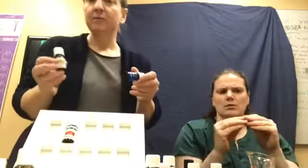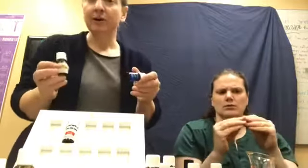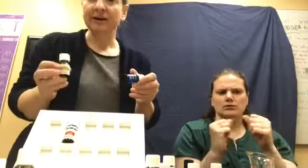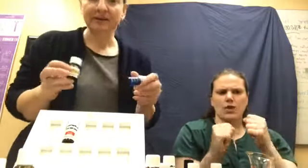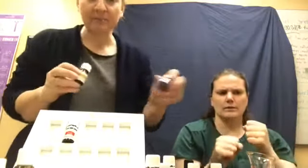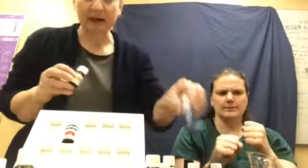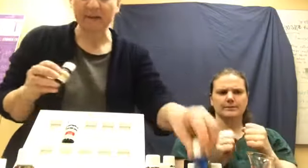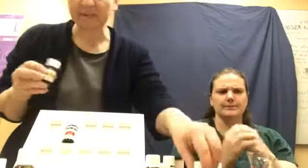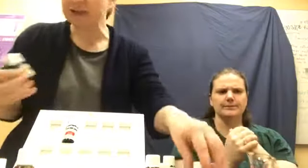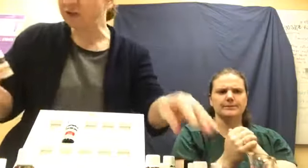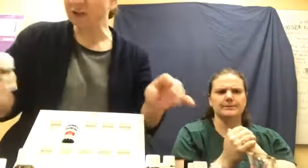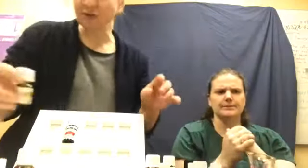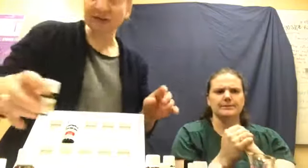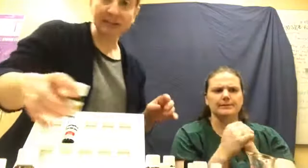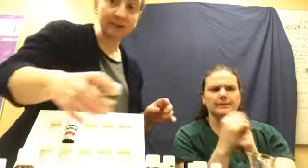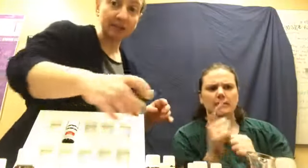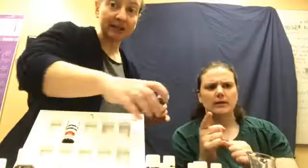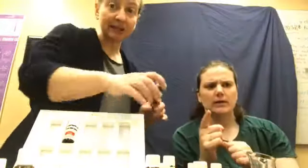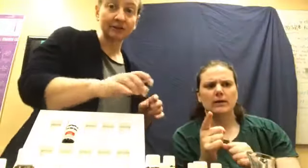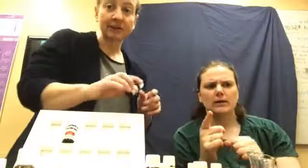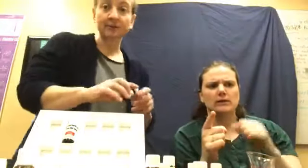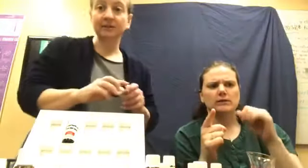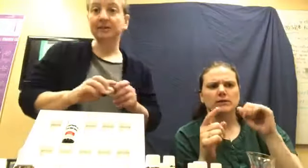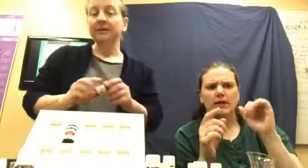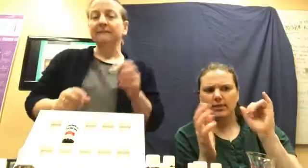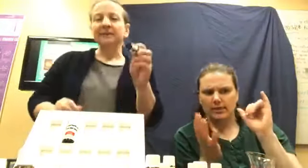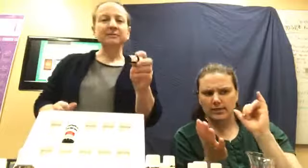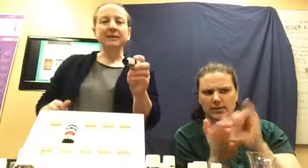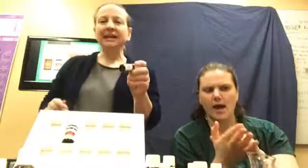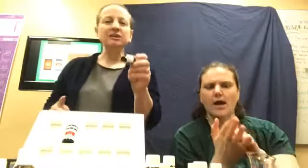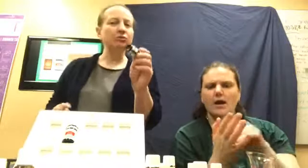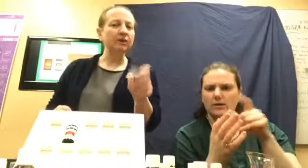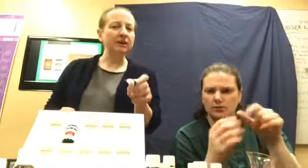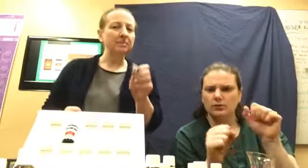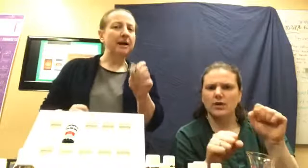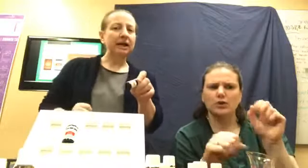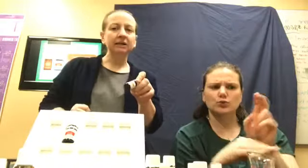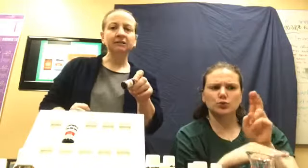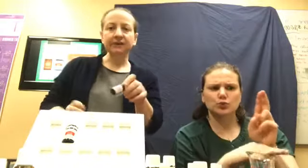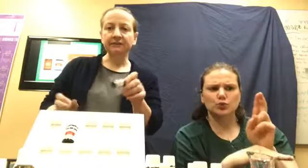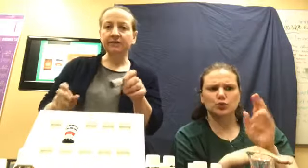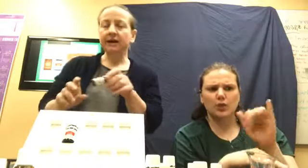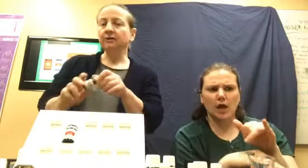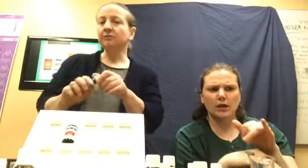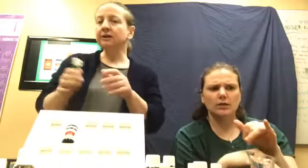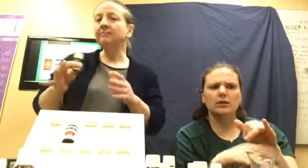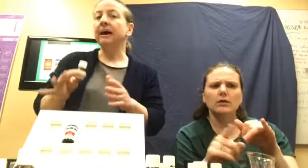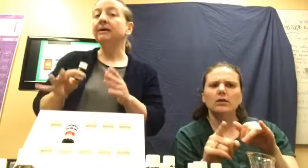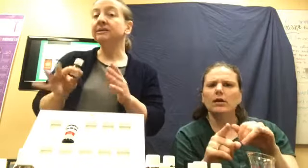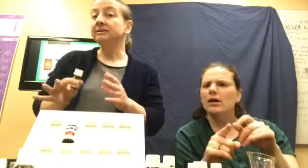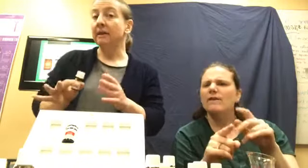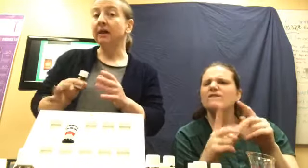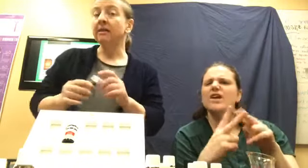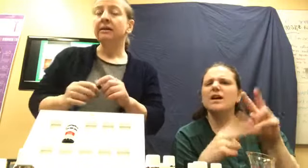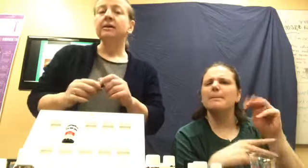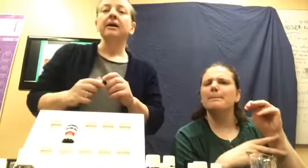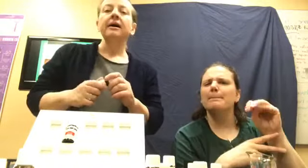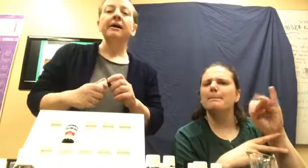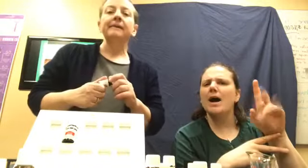work even better. And you can use this with any of those other ones. This one has a real mild flavor and a real mild smell. Um,